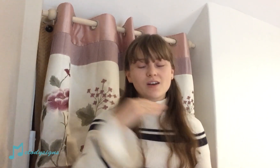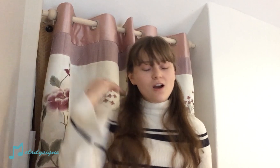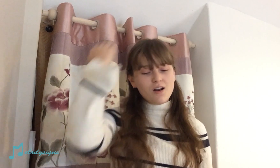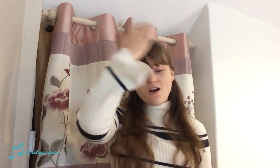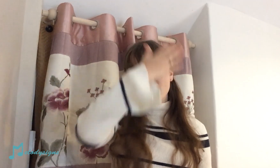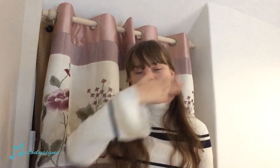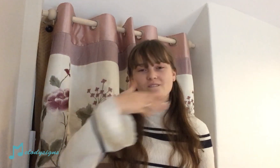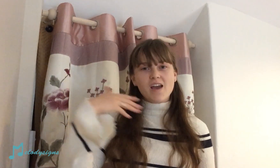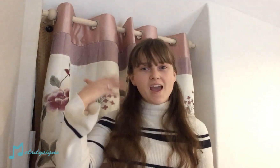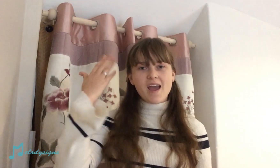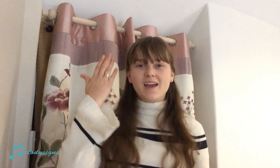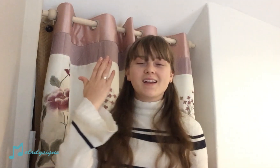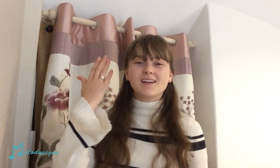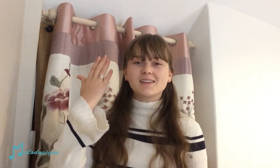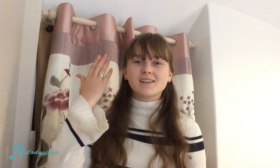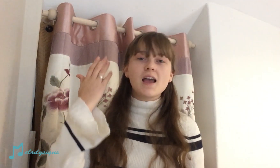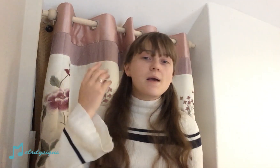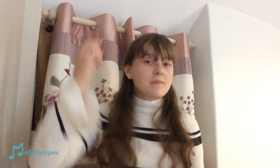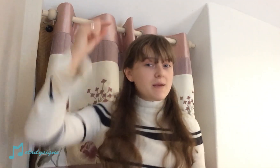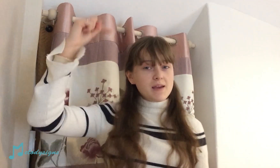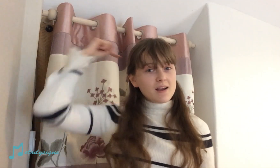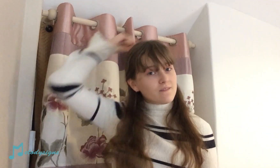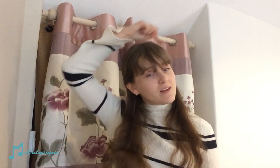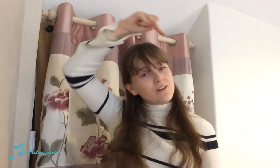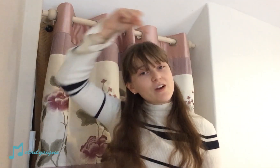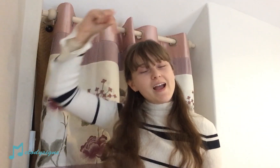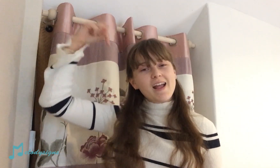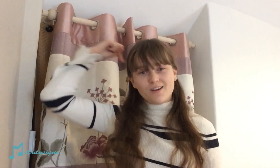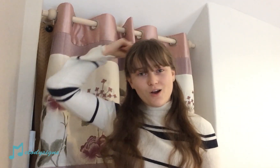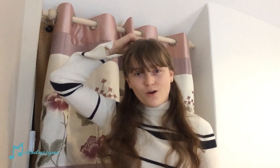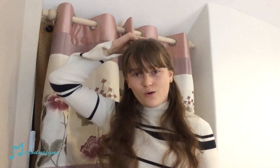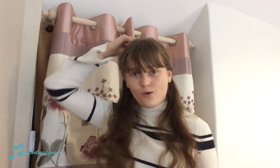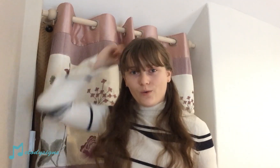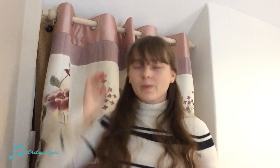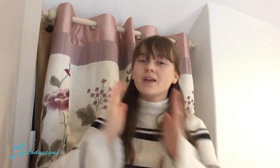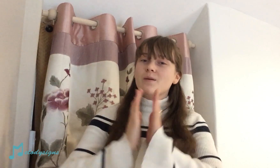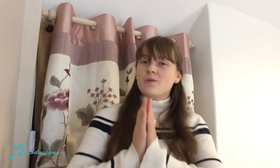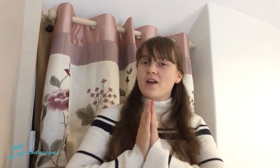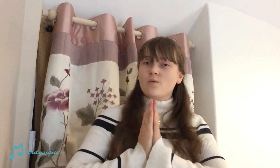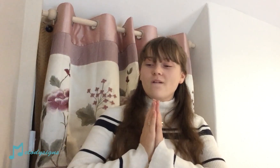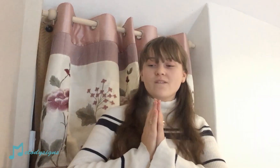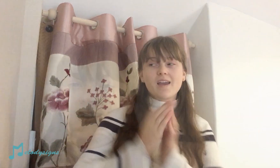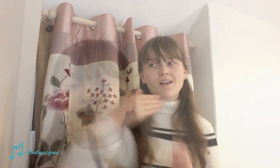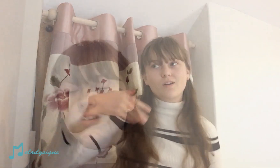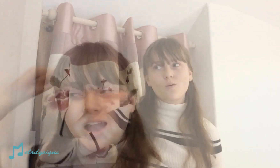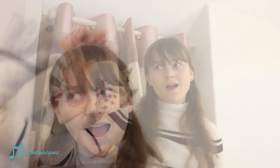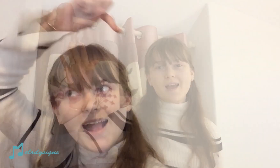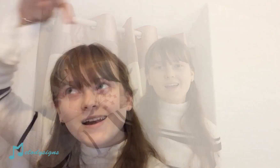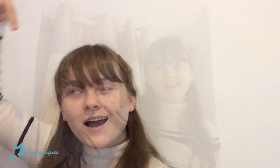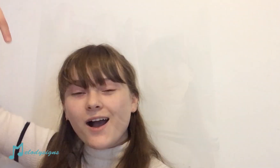all over your face Baby, I can feel your halo Pray it won't fade away feel your halo